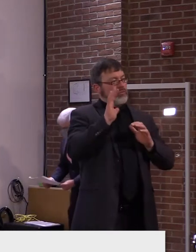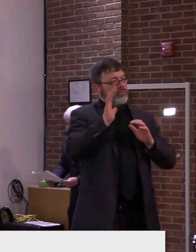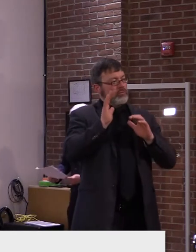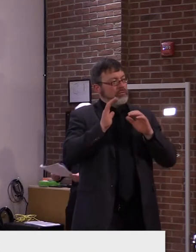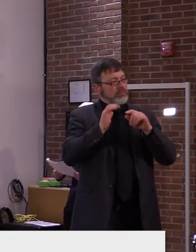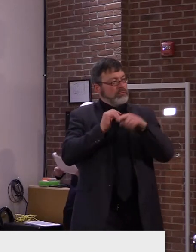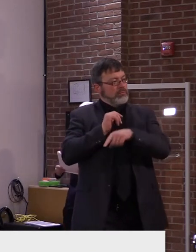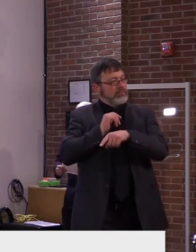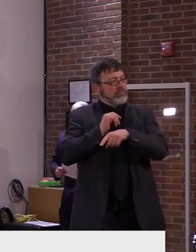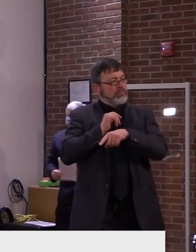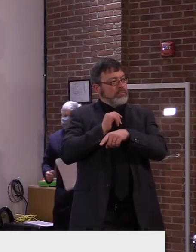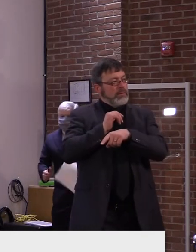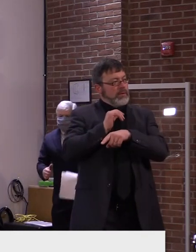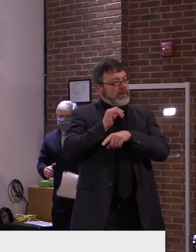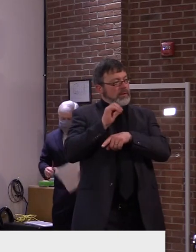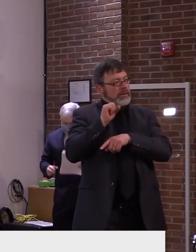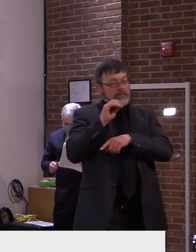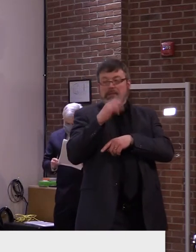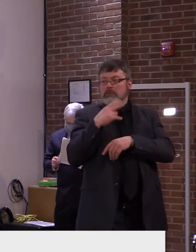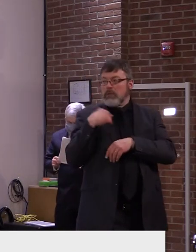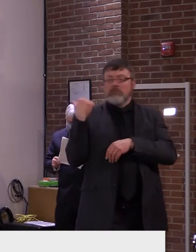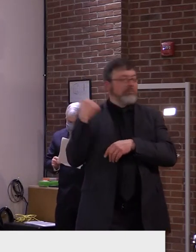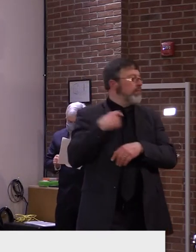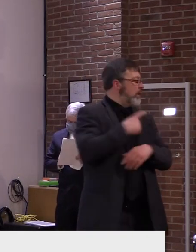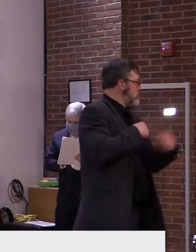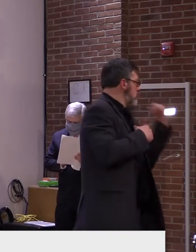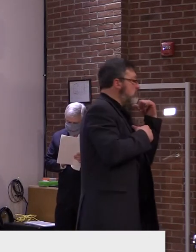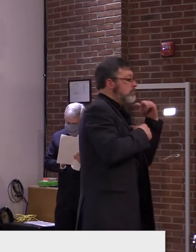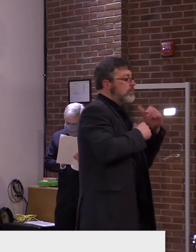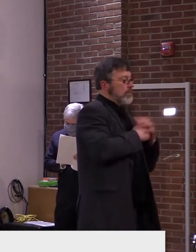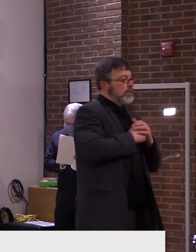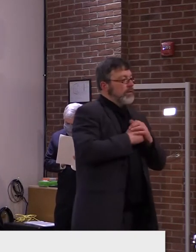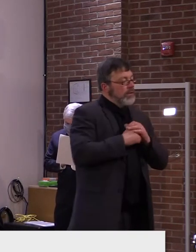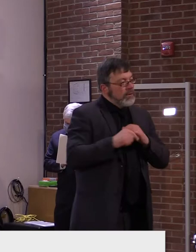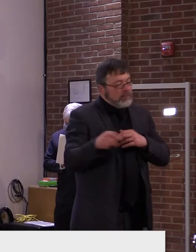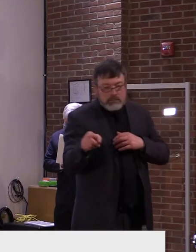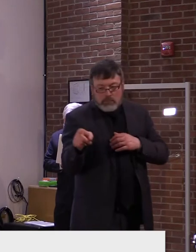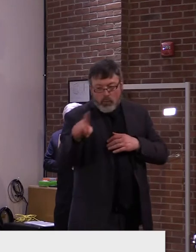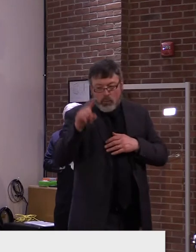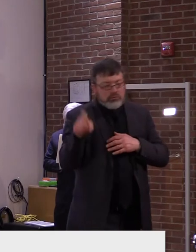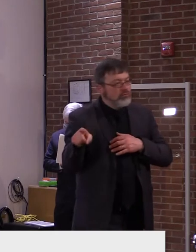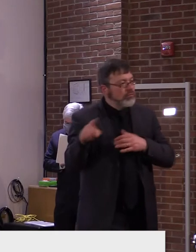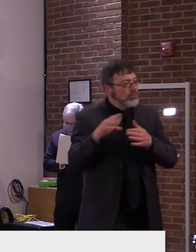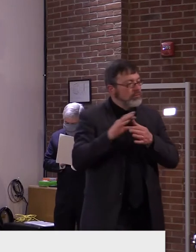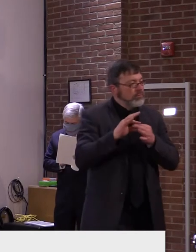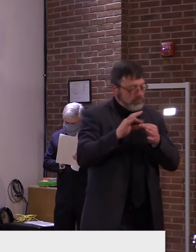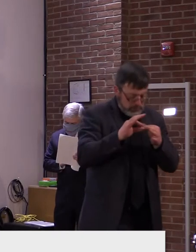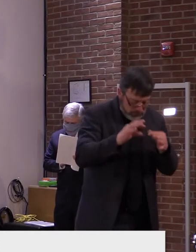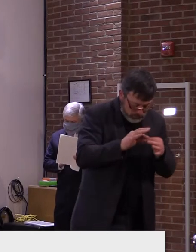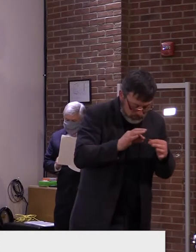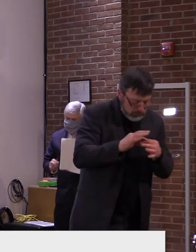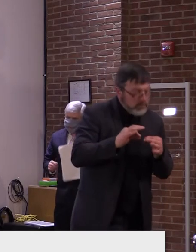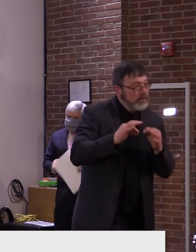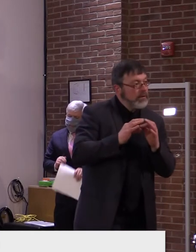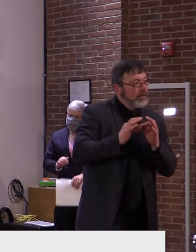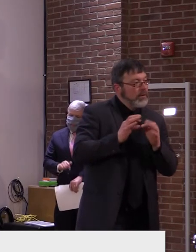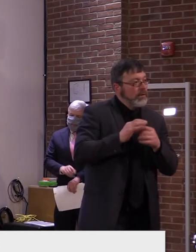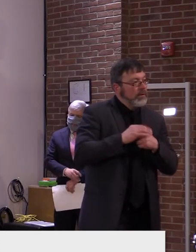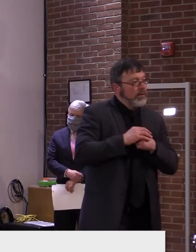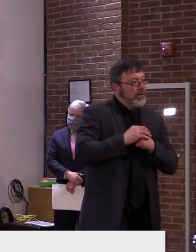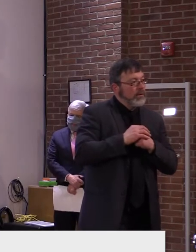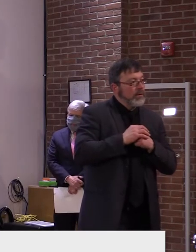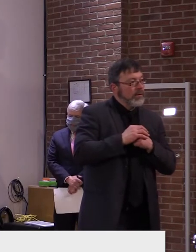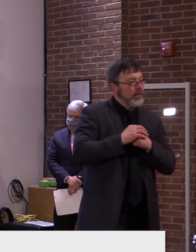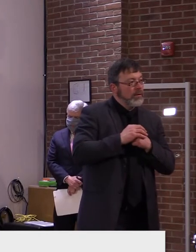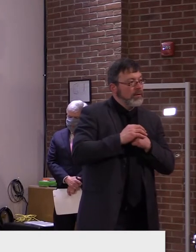appointments here in Southern Vermont by, for example, we heard from an 80 year old from the Chester area who was scheduled in Montpelier, which is a 200